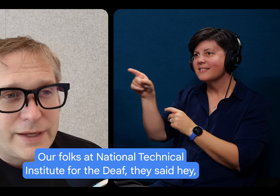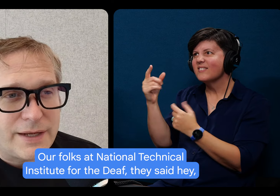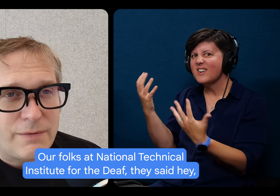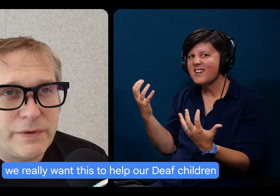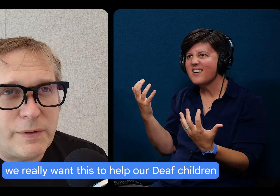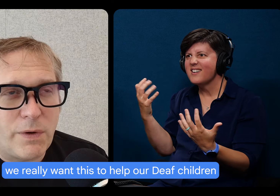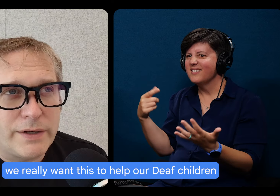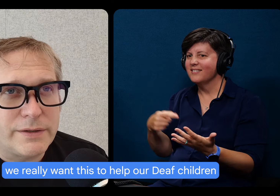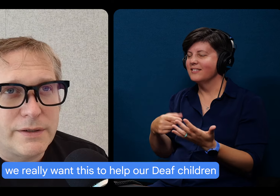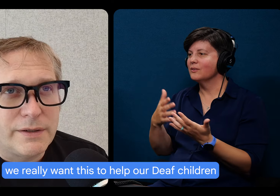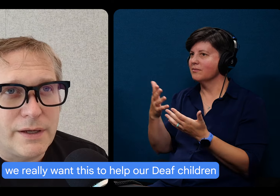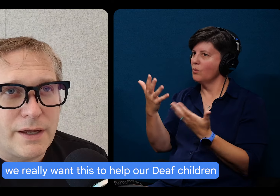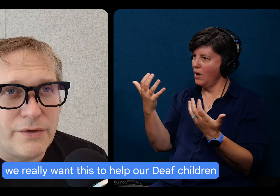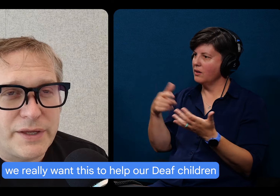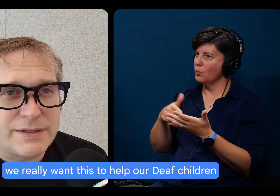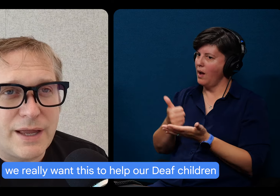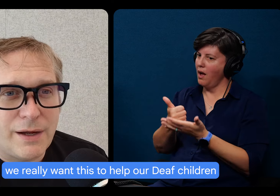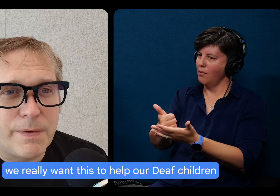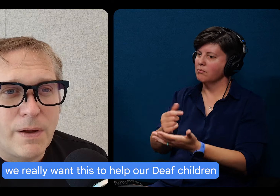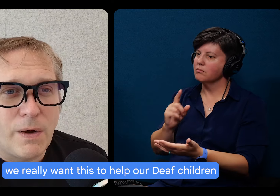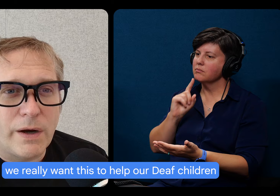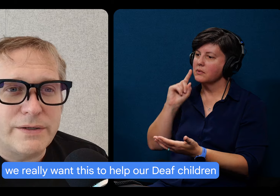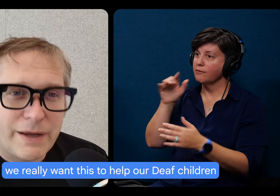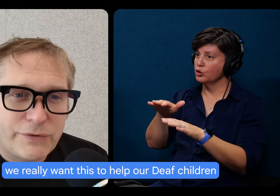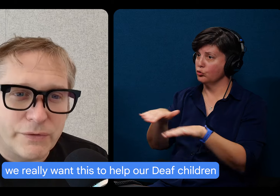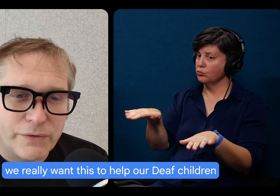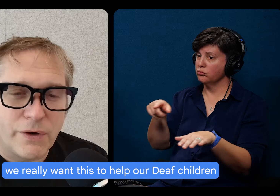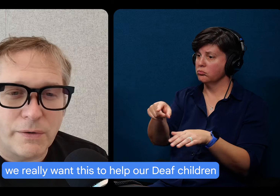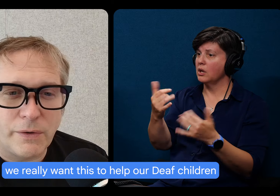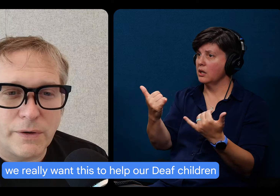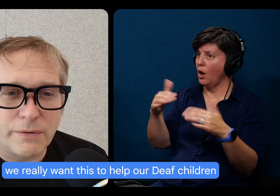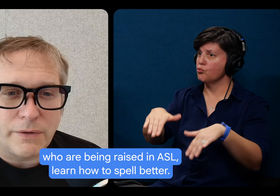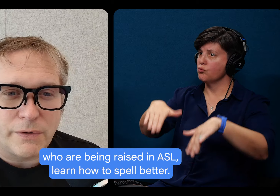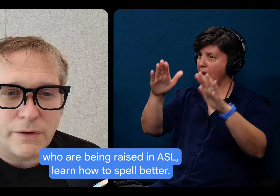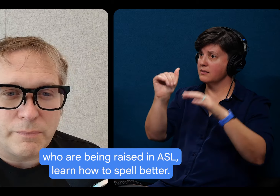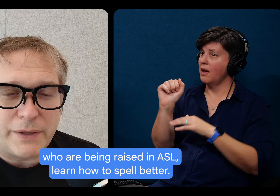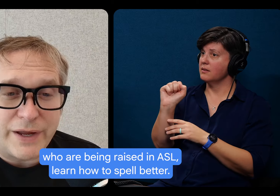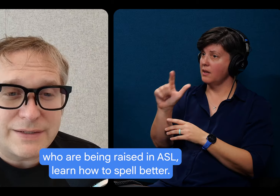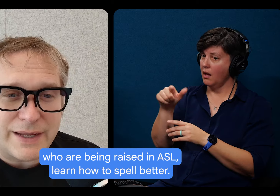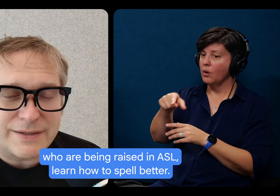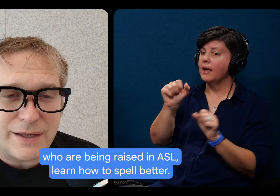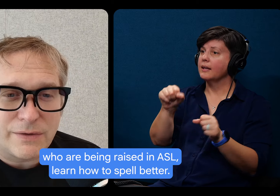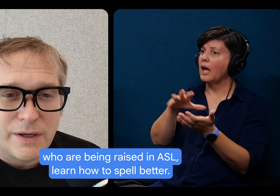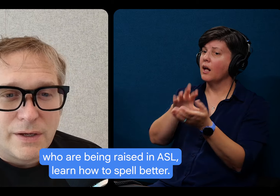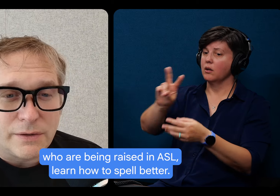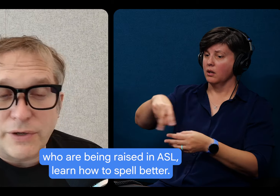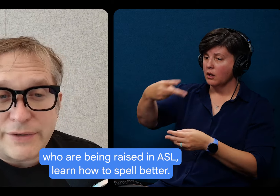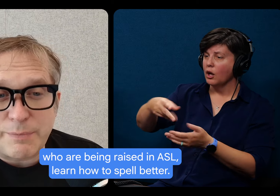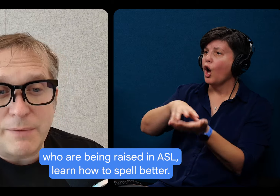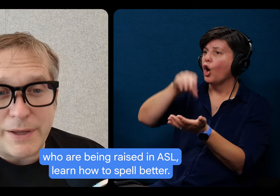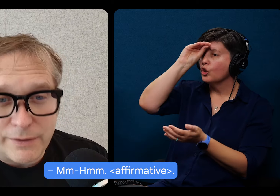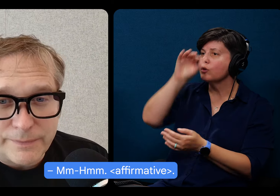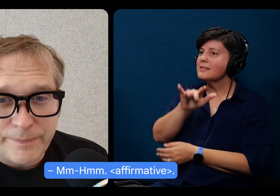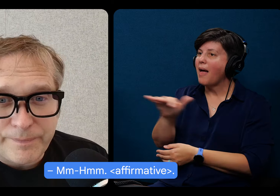they said, Hey, really want, uh, this to help our deaf children who are, who are, who are being raised in ASL learn